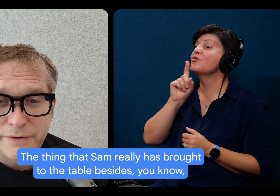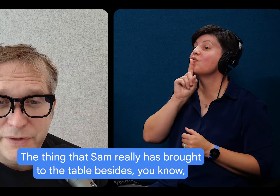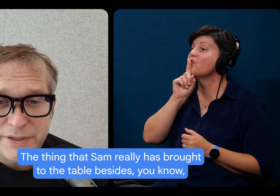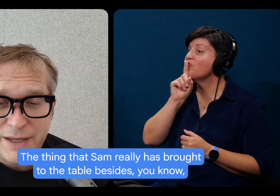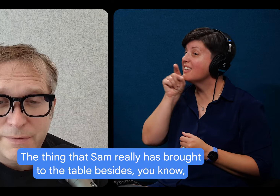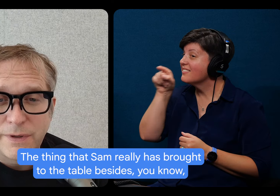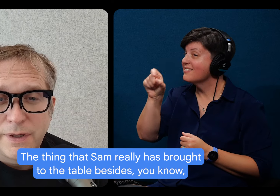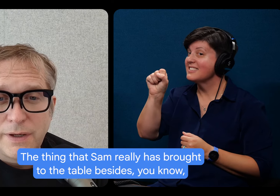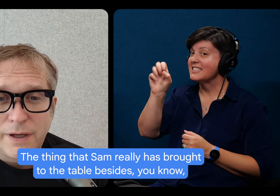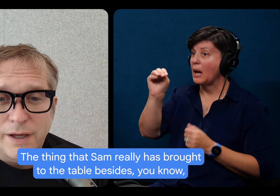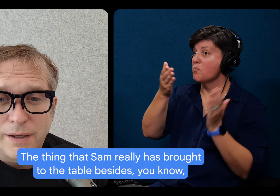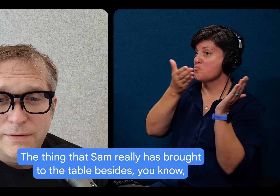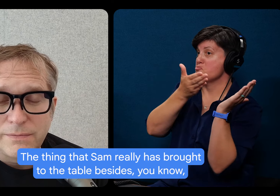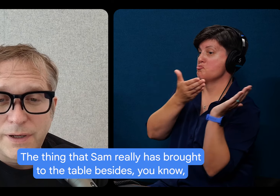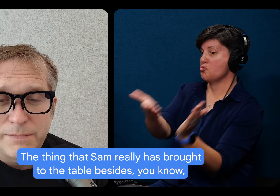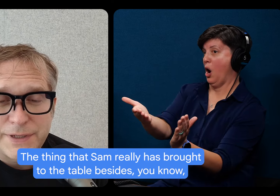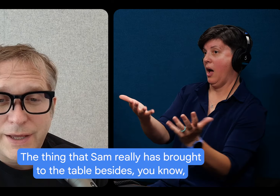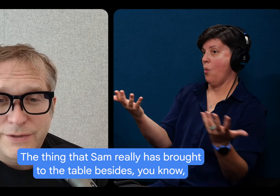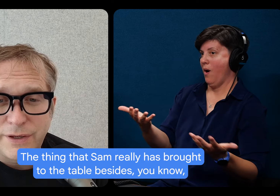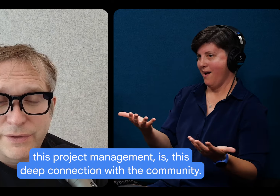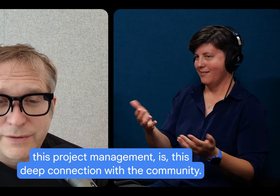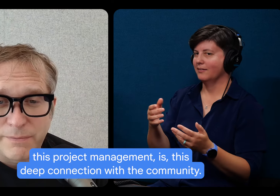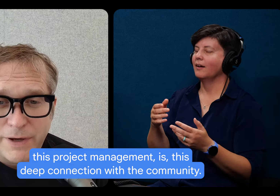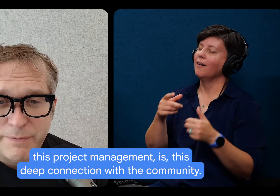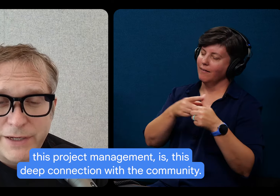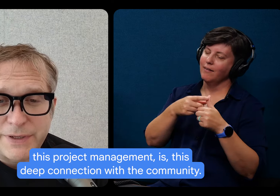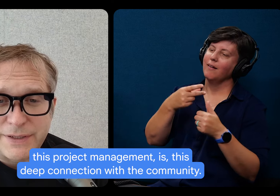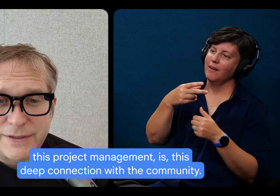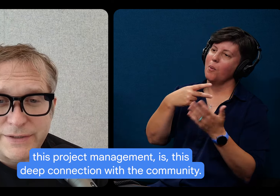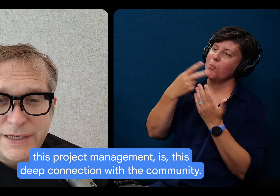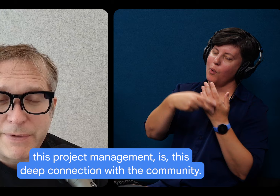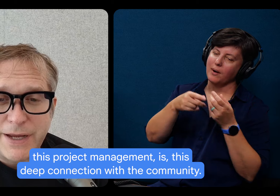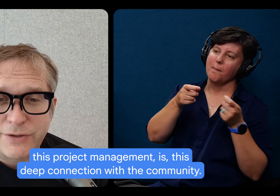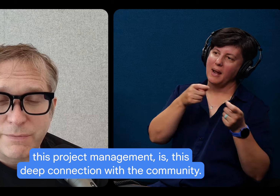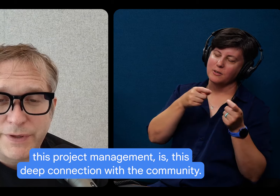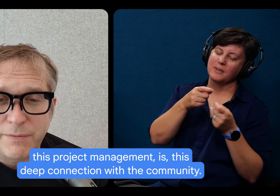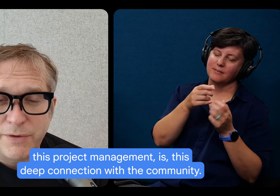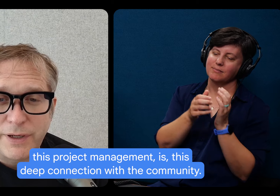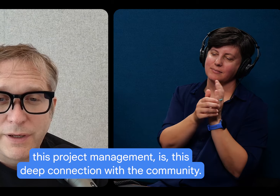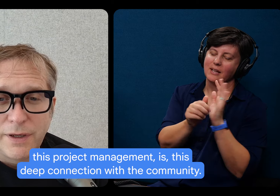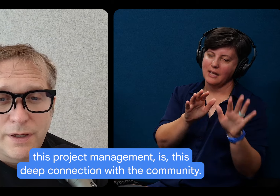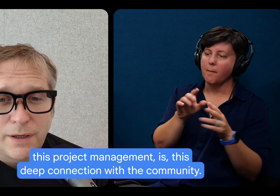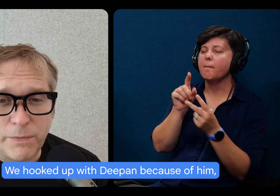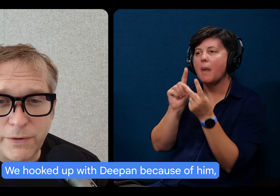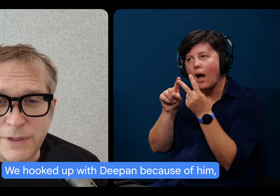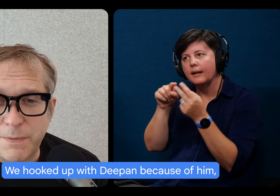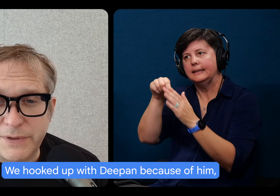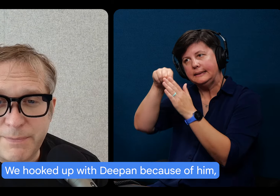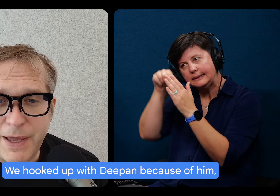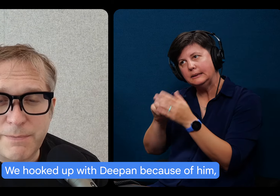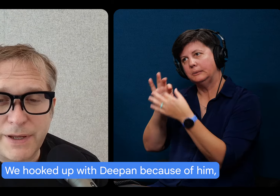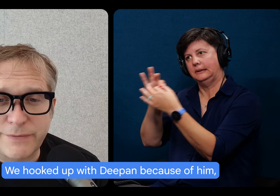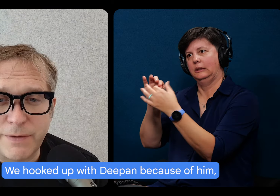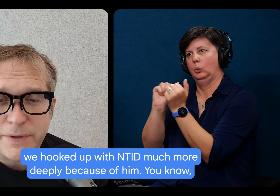to the table, um, besides, you know, this project management is, is, is deep connection with the community. Um, we hooked up